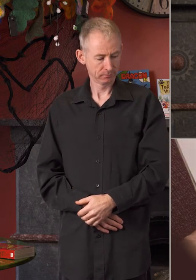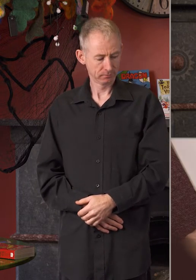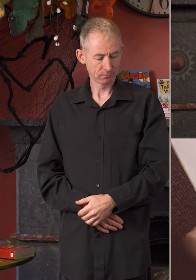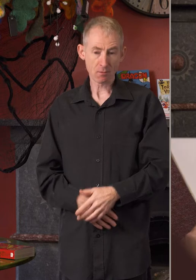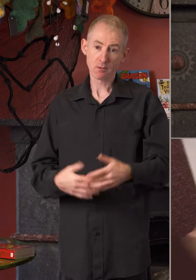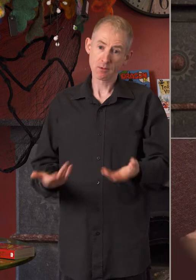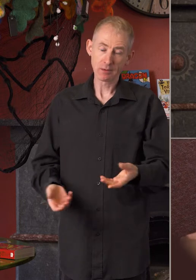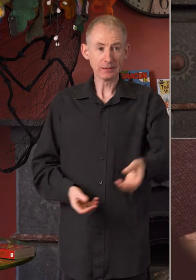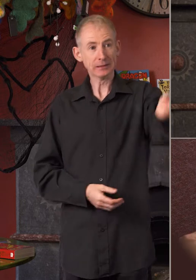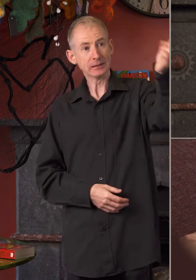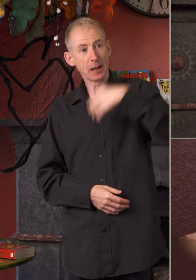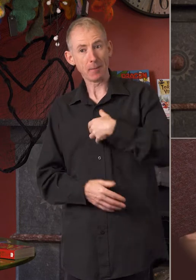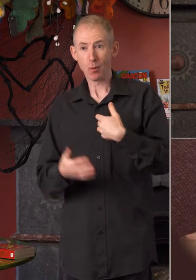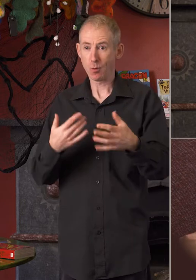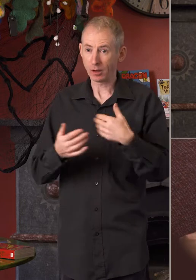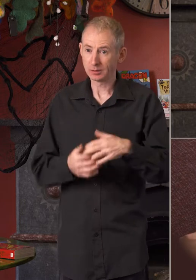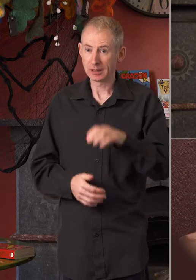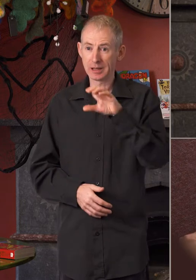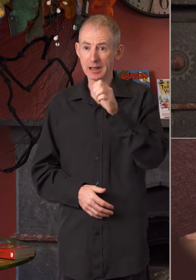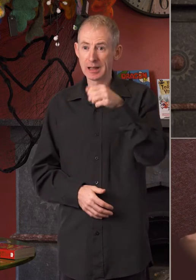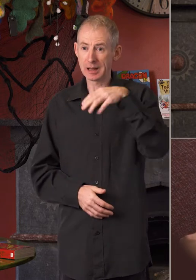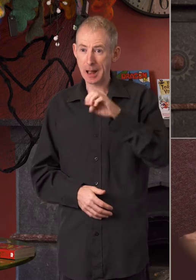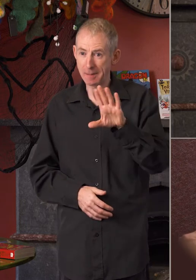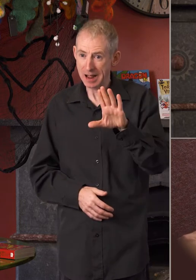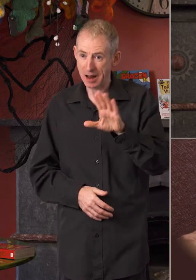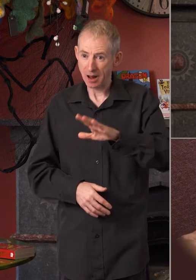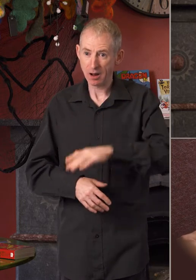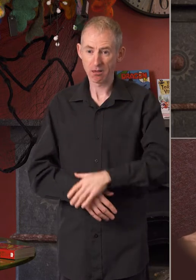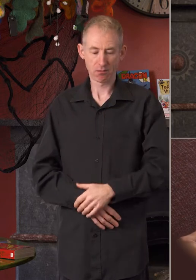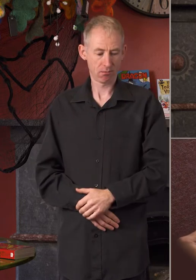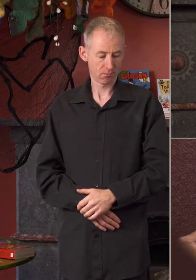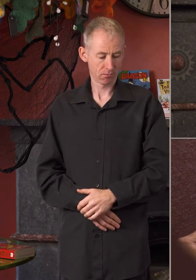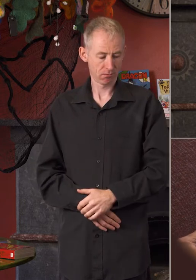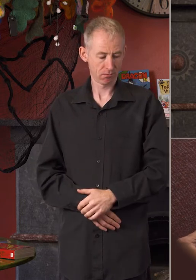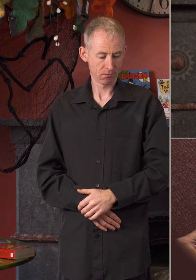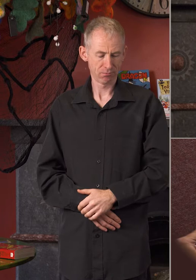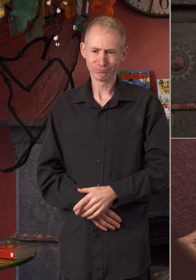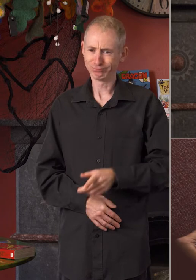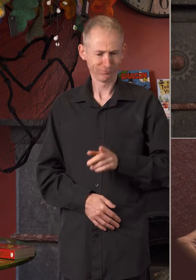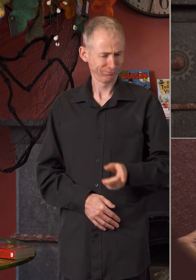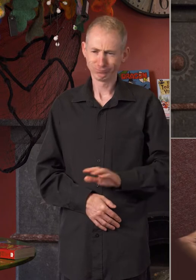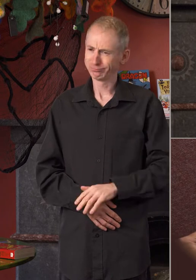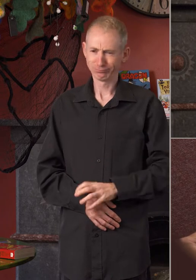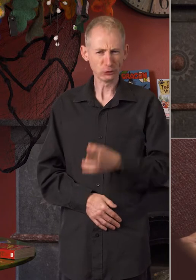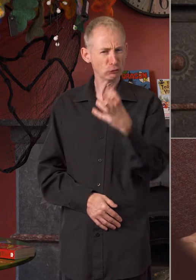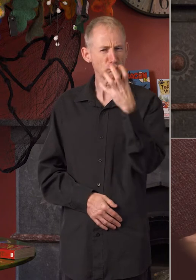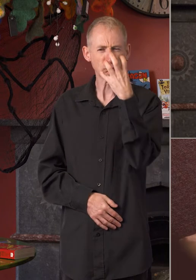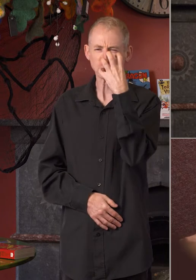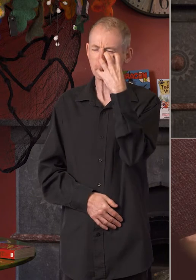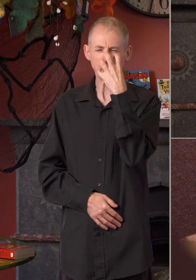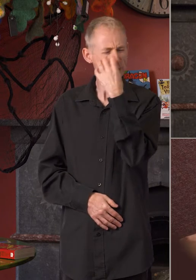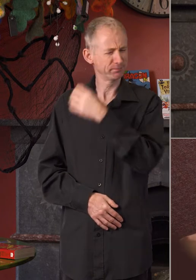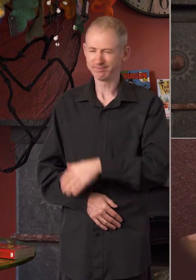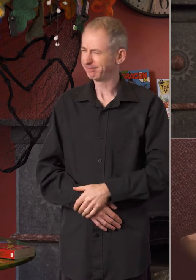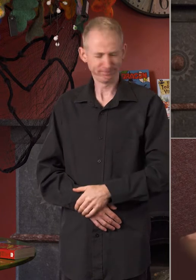So they sent me a camel. He